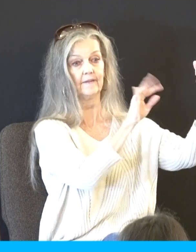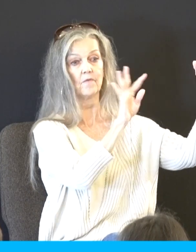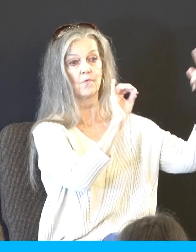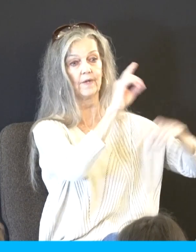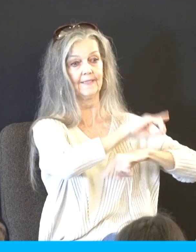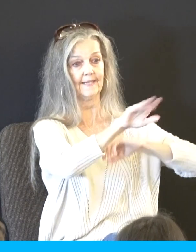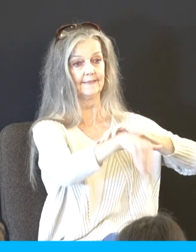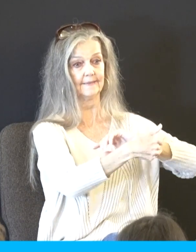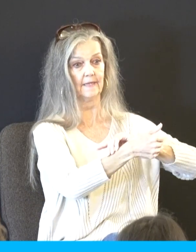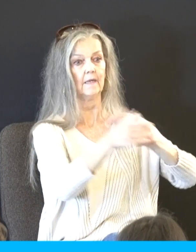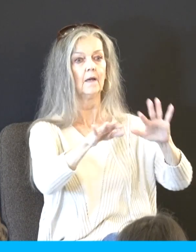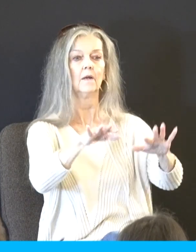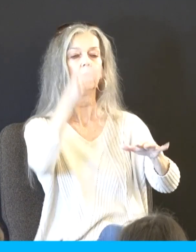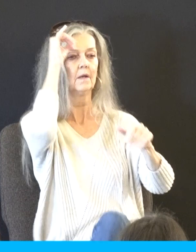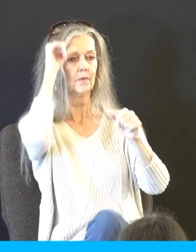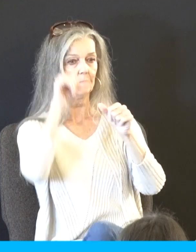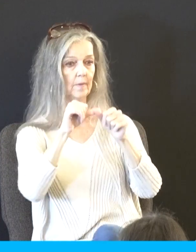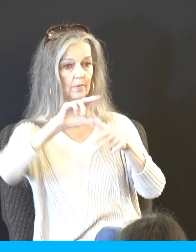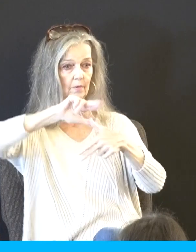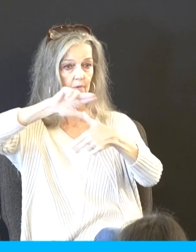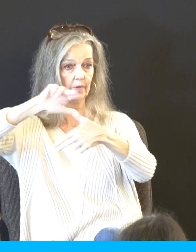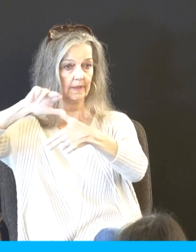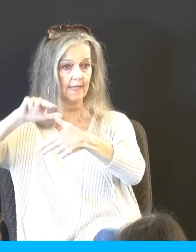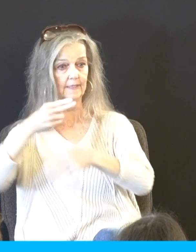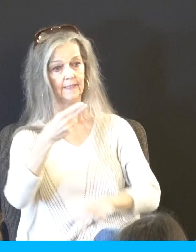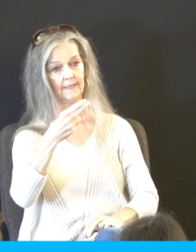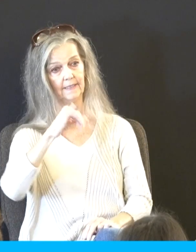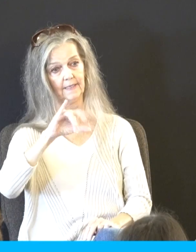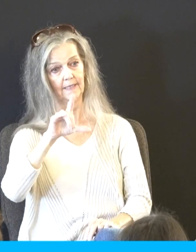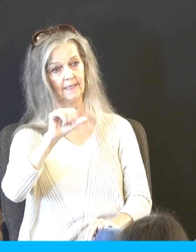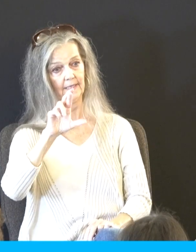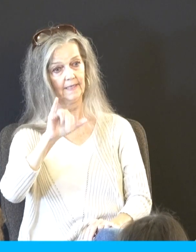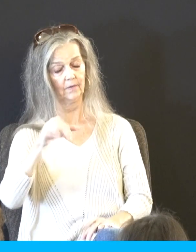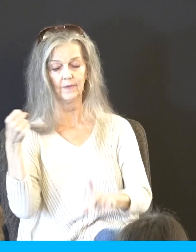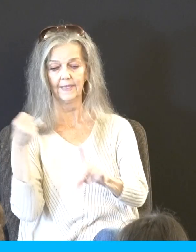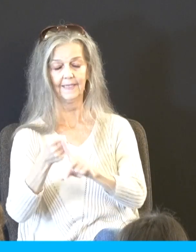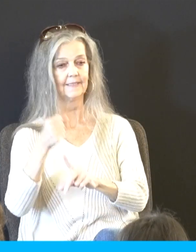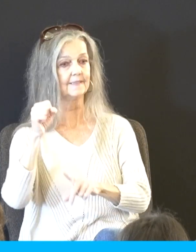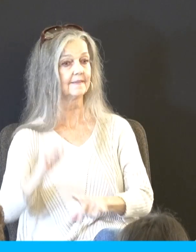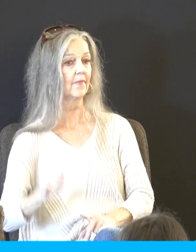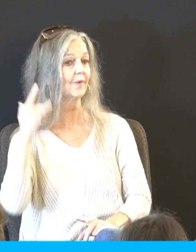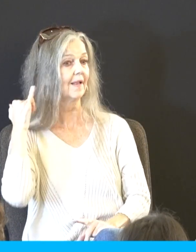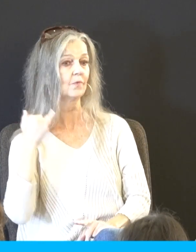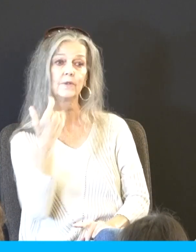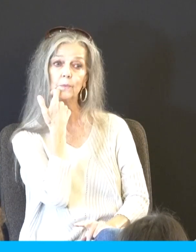hurricane that hit Southern California, Hurricane Hillary? Okay, seriously, how many remember? Put your hands up, just so it proves it's not just me. Well, most of you don't.